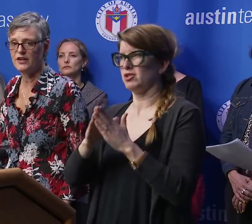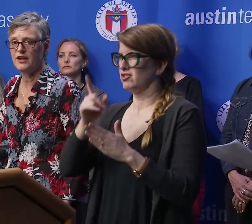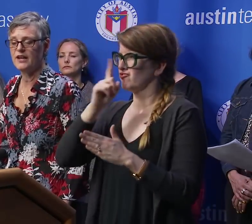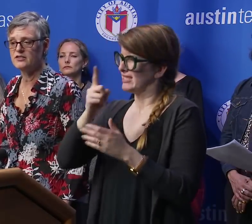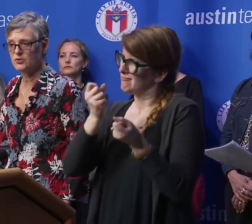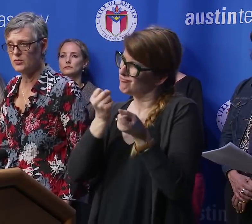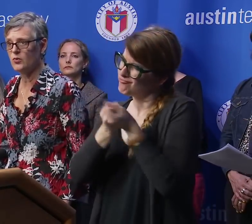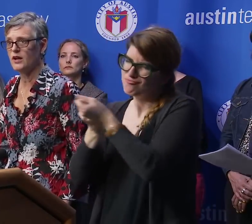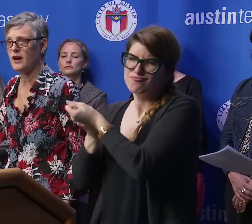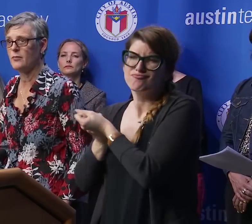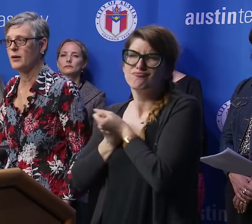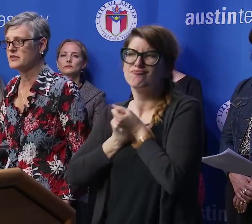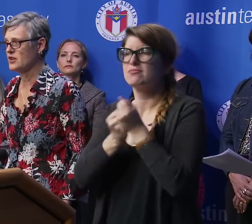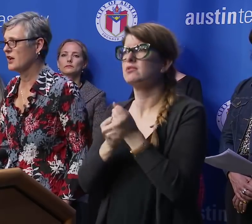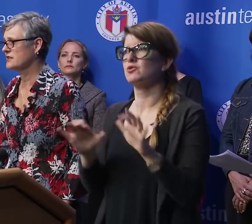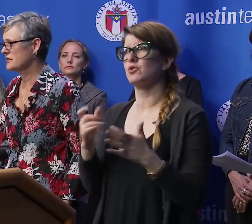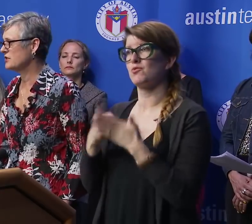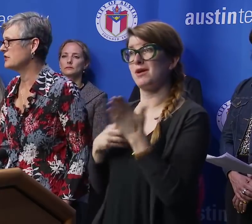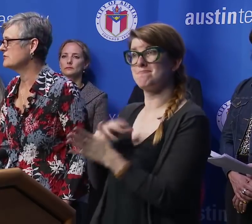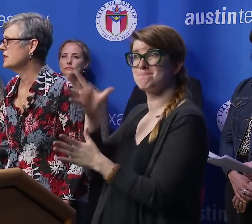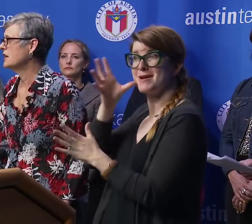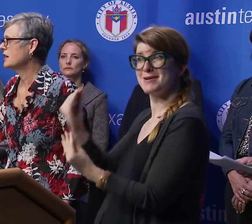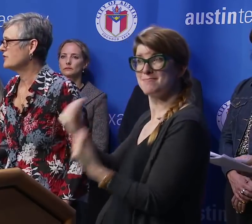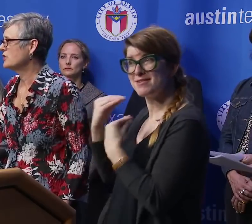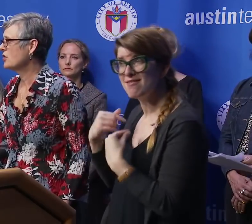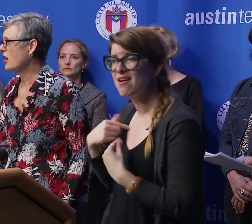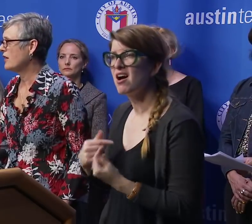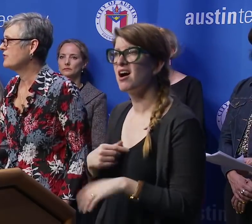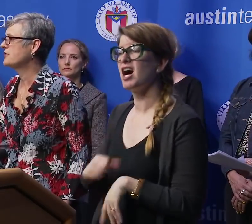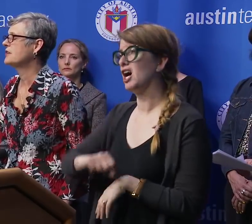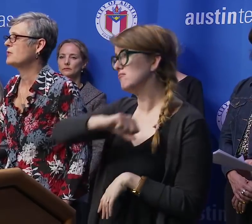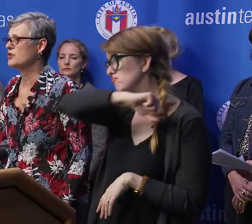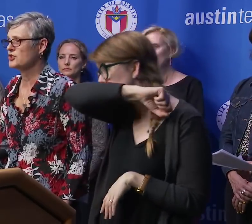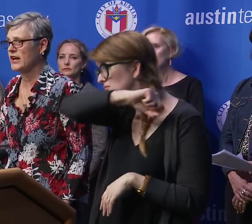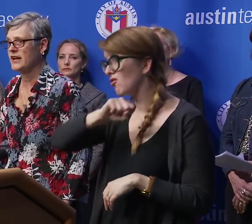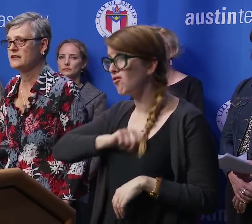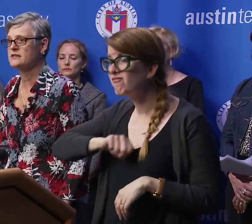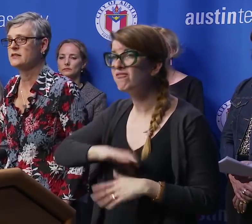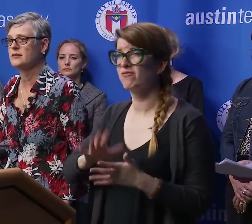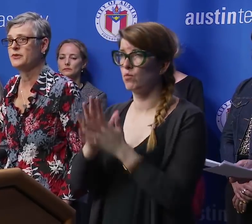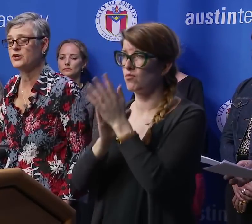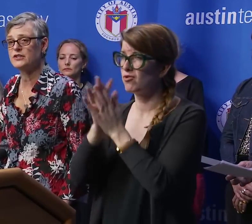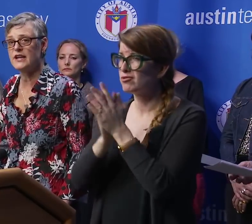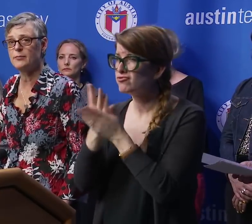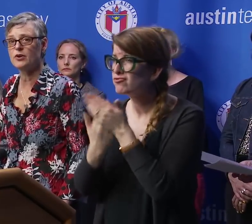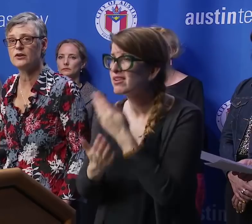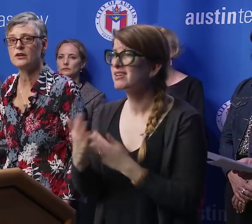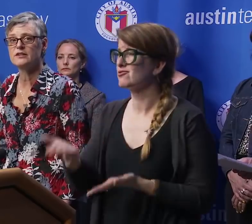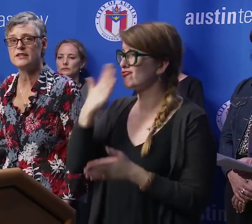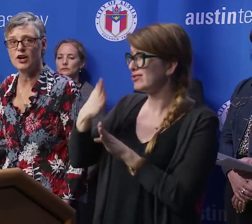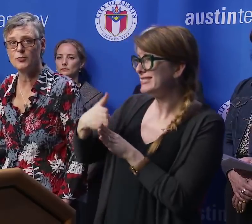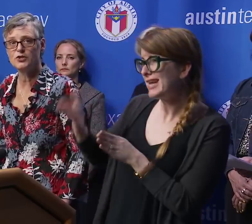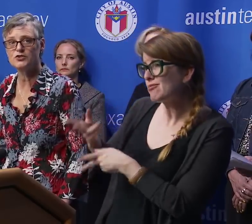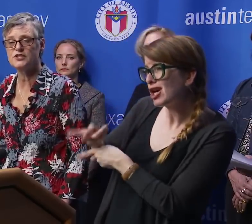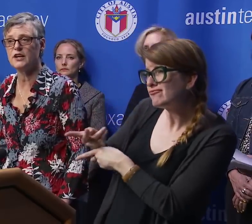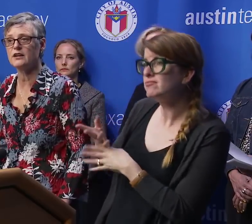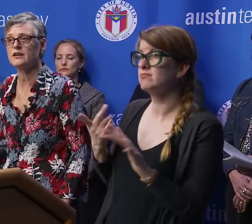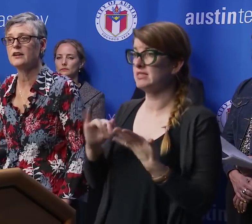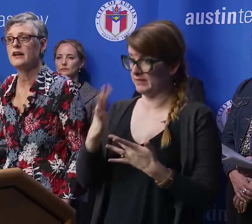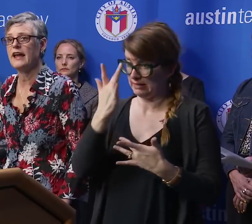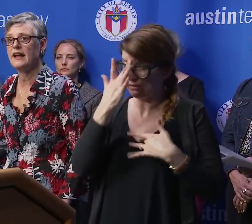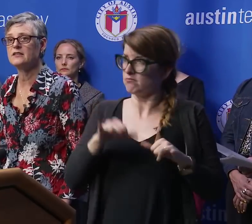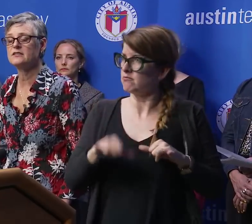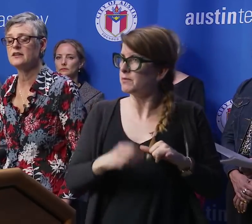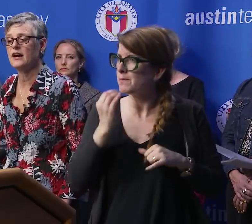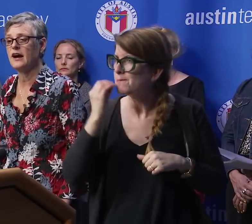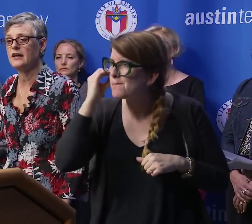together and doing what our mom has taught us to do. Cover your cough. Wash your hands. Be a good neighbor. Stay home when you're sick.